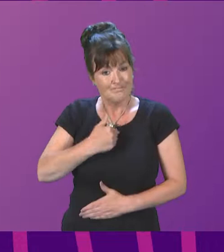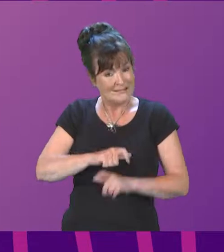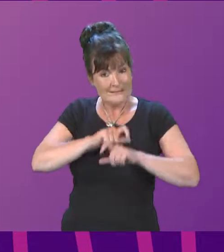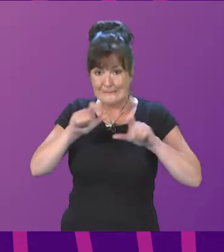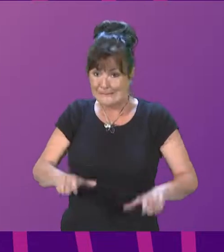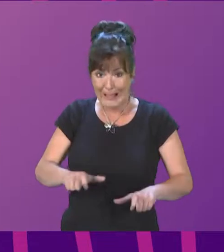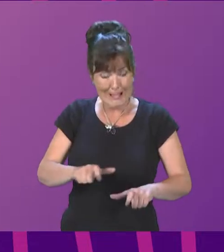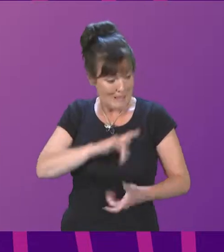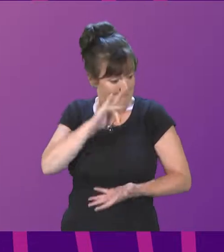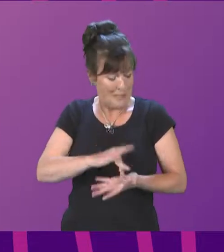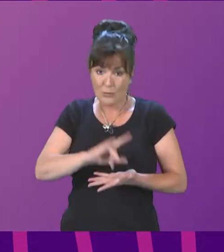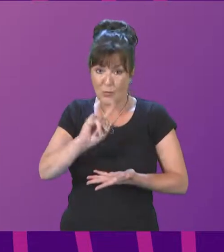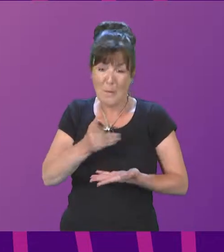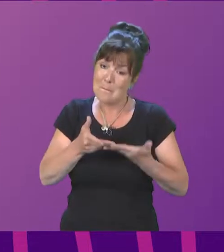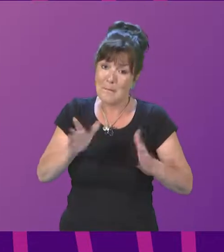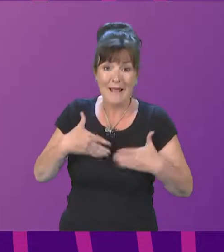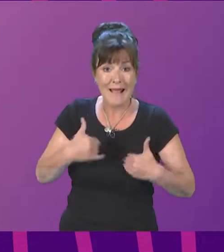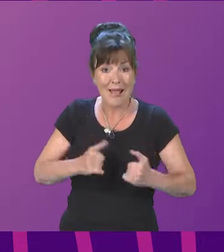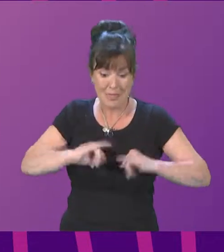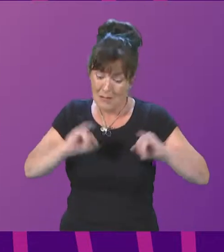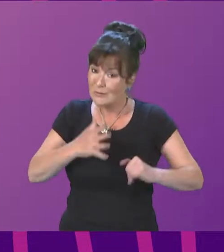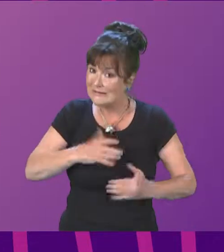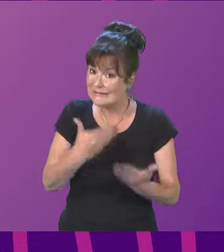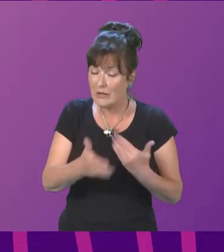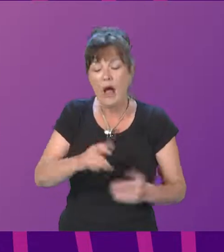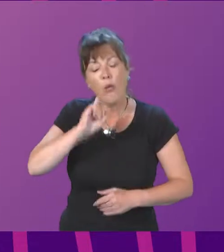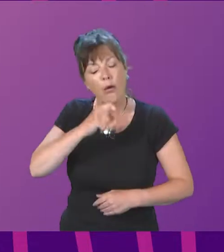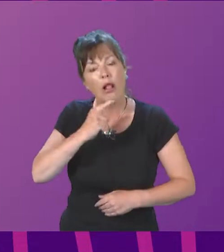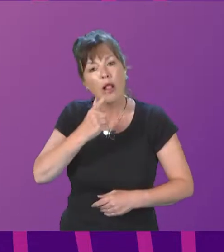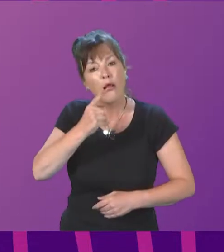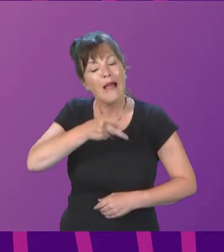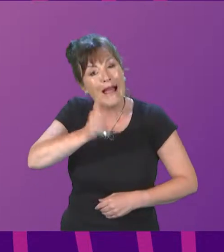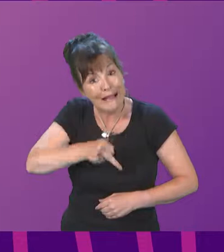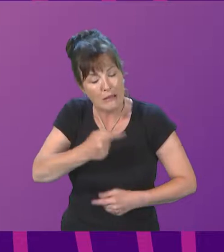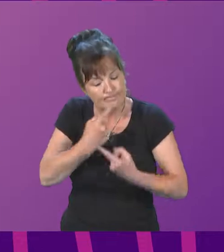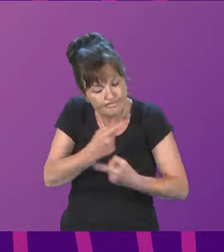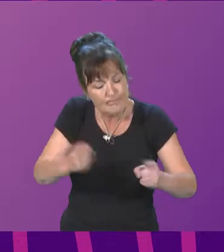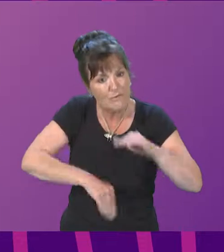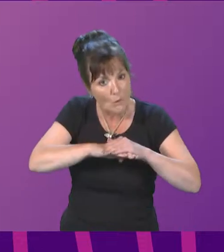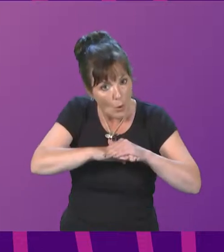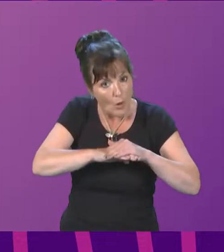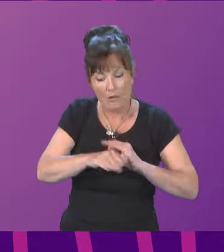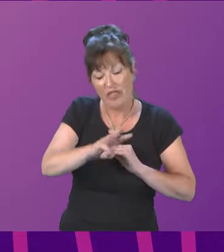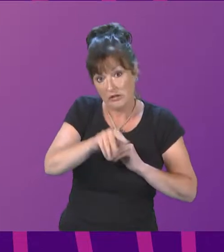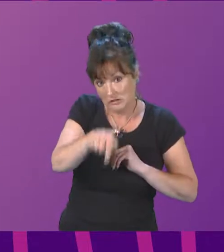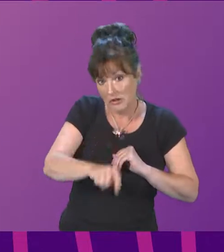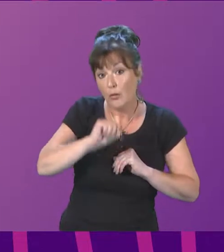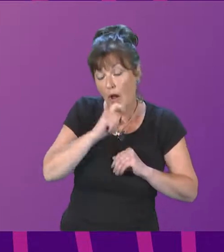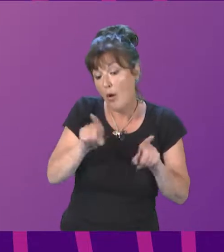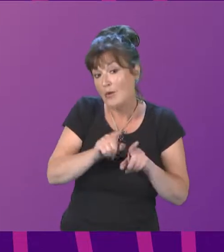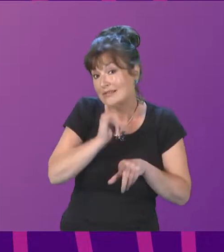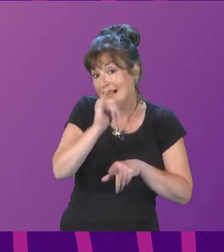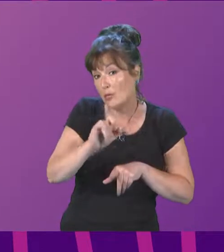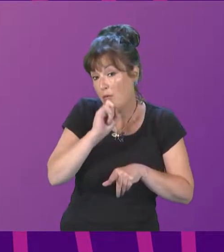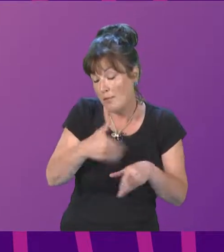emergency. I will give a full statement on this issue on Thursday and will appear before three joint committees next week.